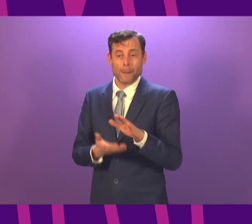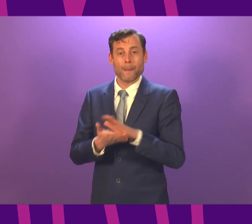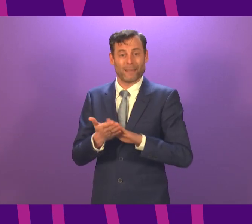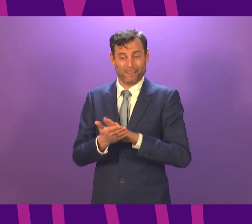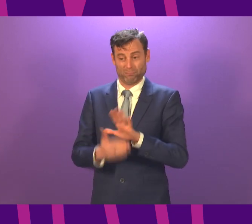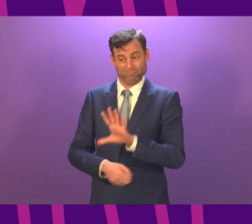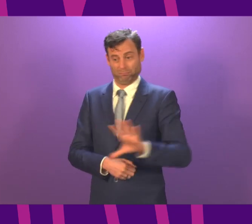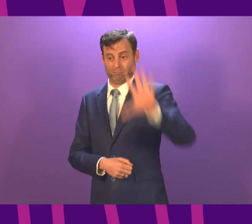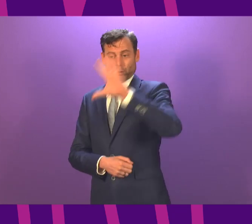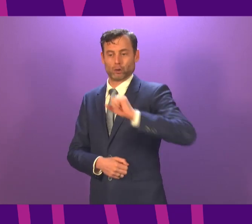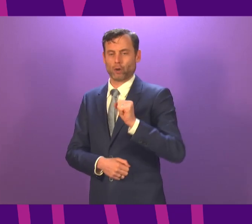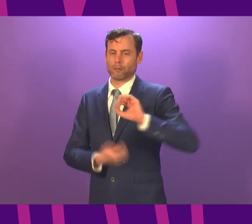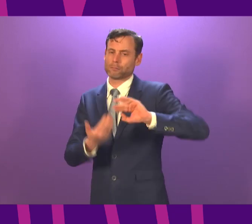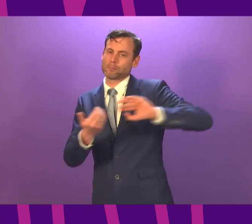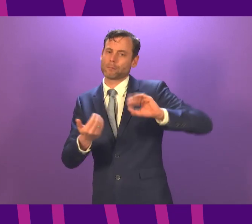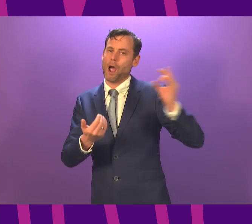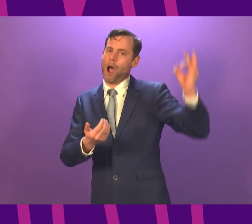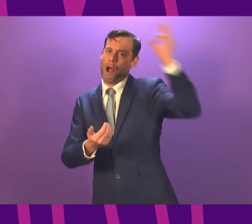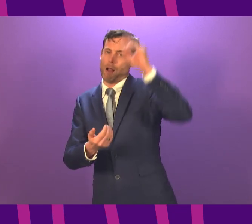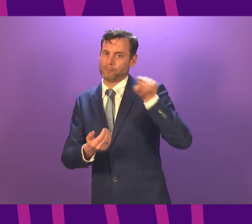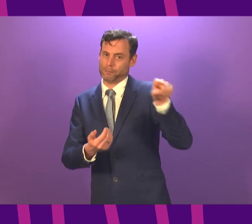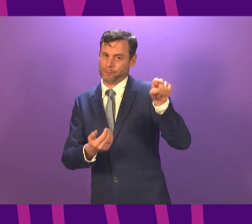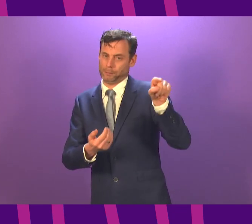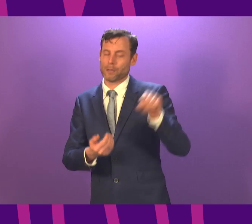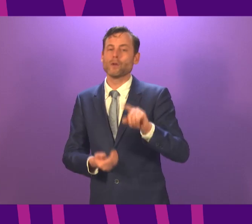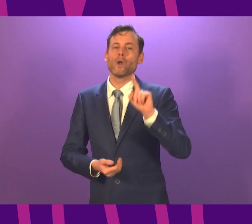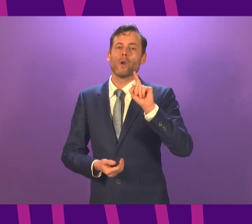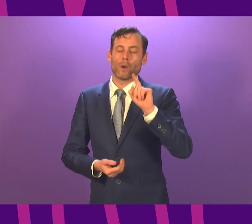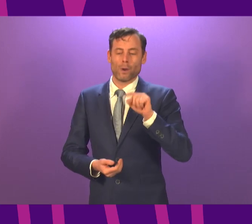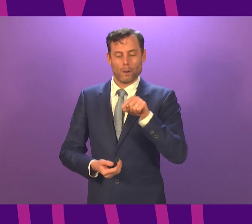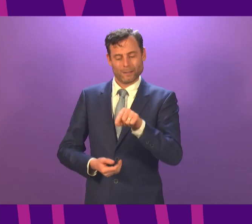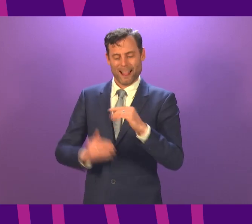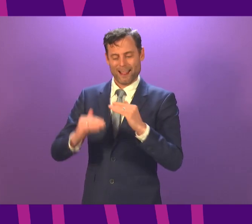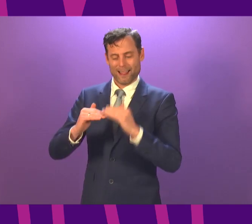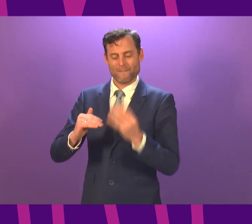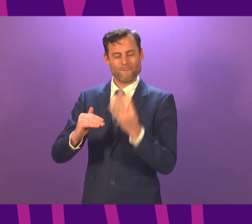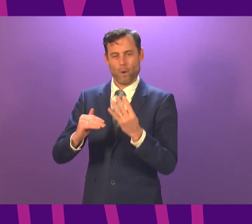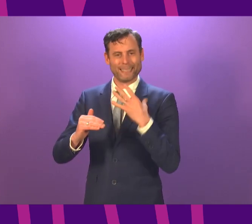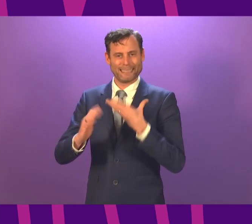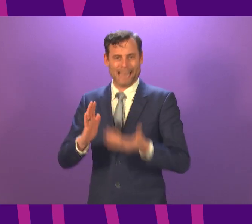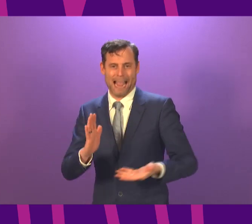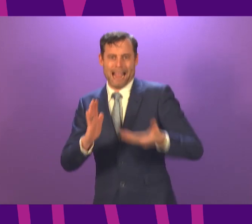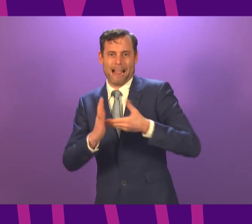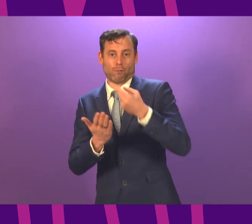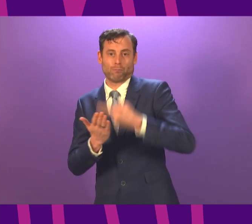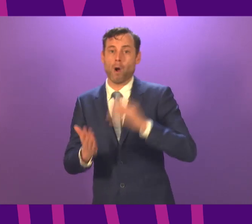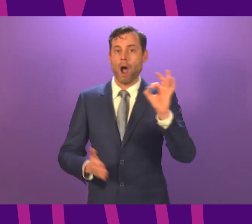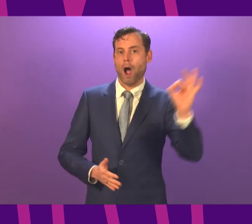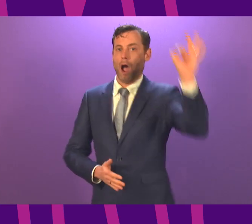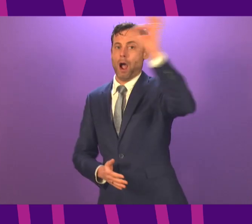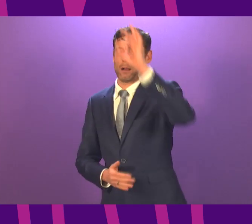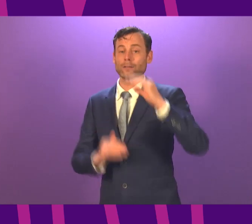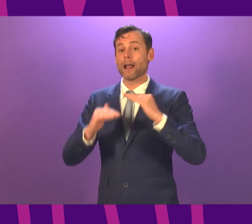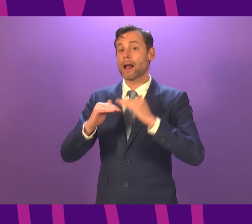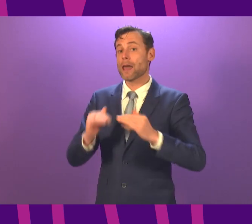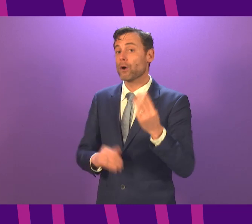mainland Scotland, and they are effectively an enhancement to Level 4. The island areas currently in Level 3 will remain there for